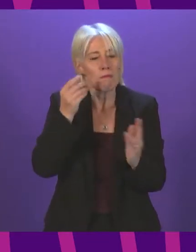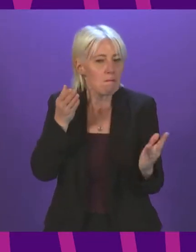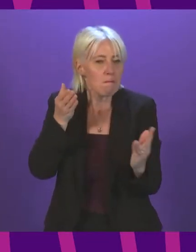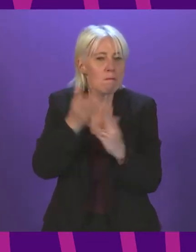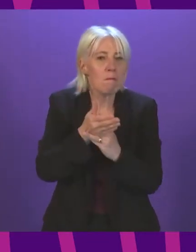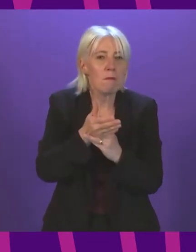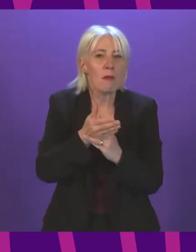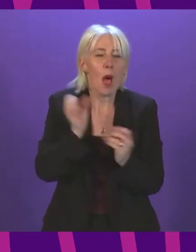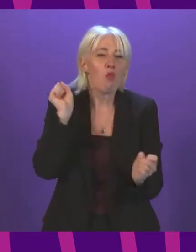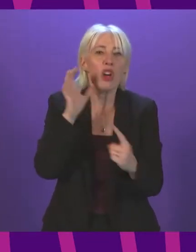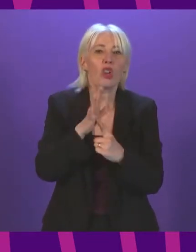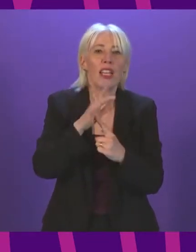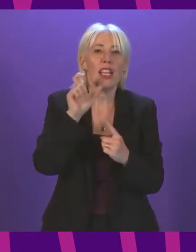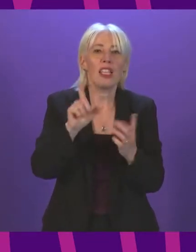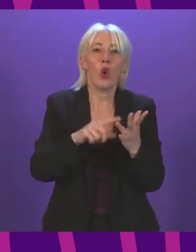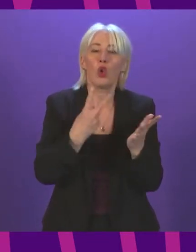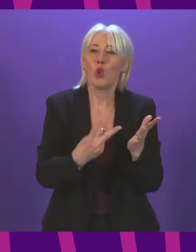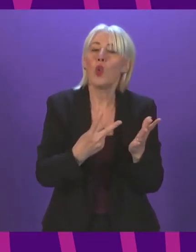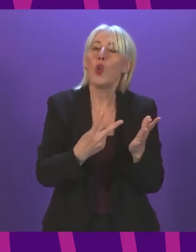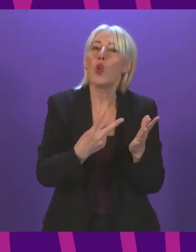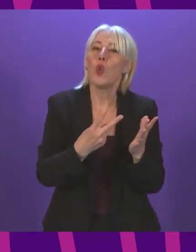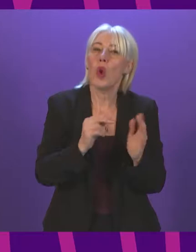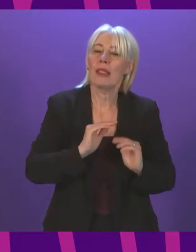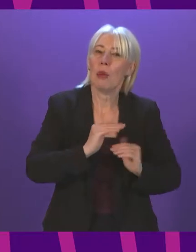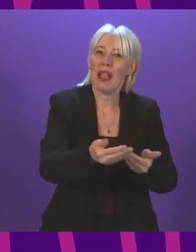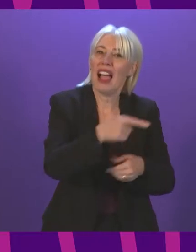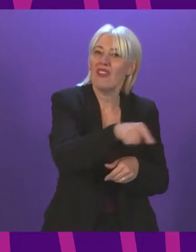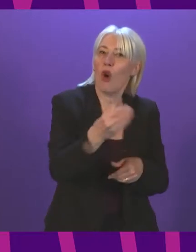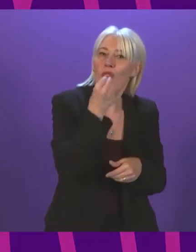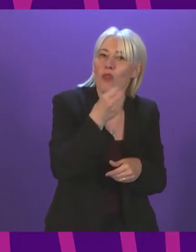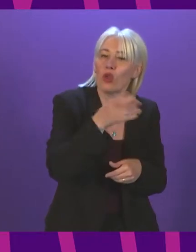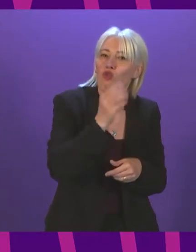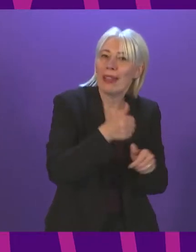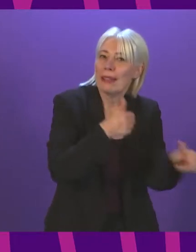CO2 supplies for the food sector? The Cabinet Secretary.